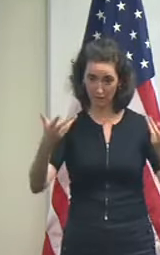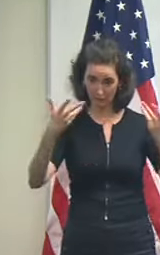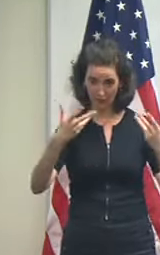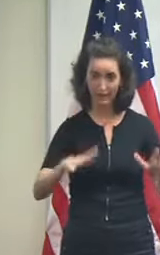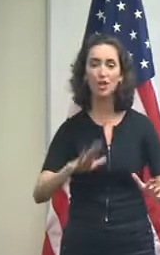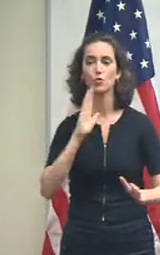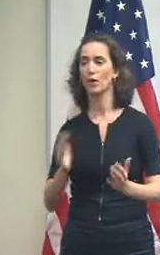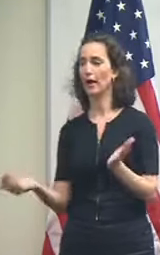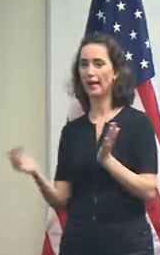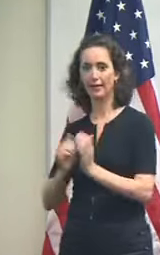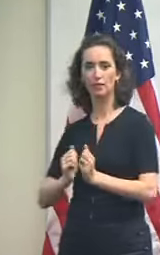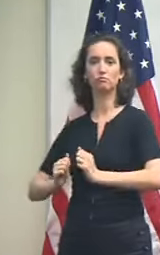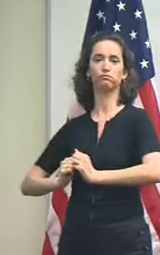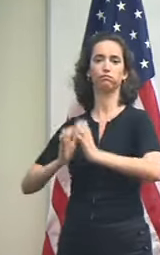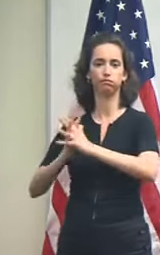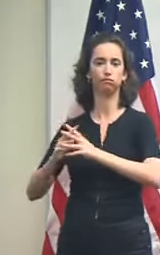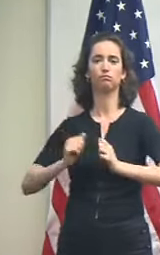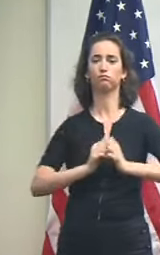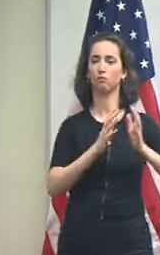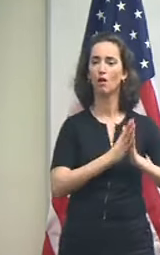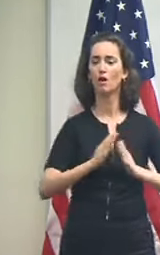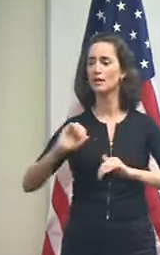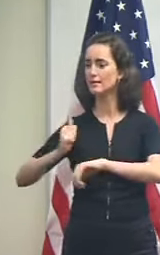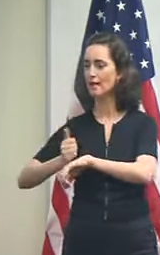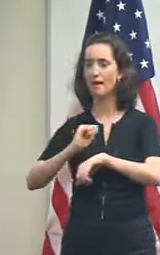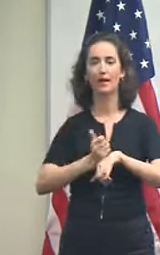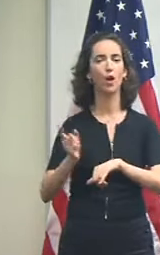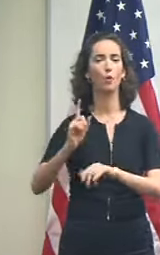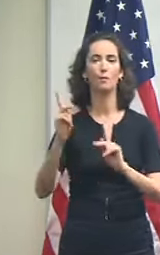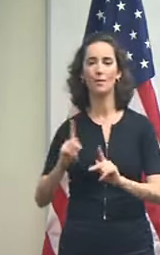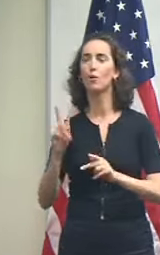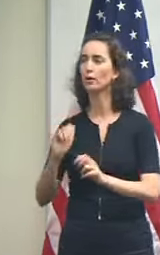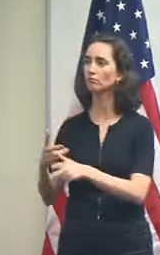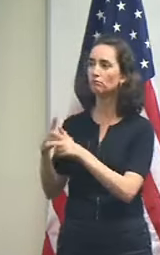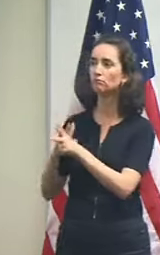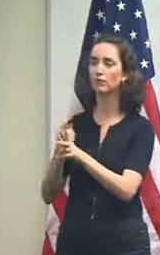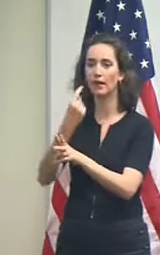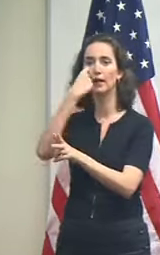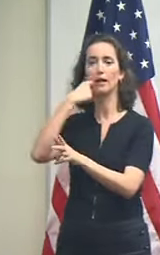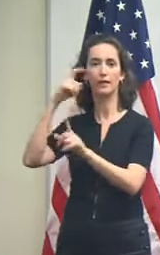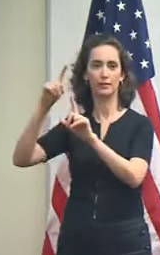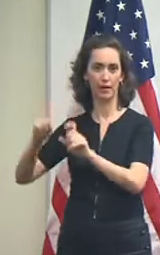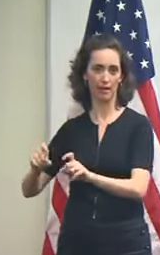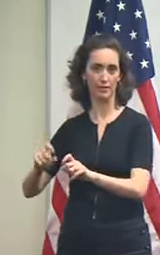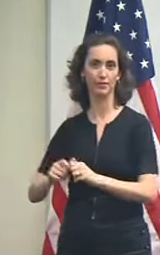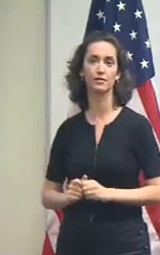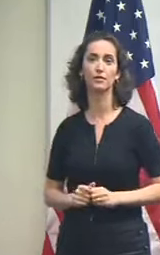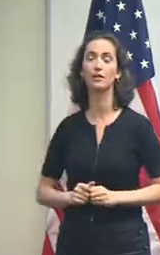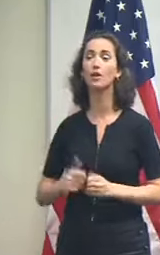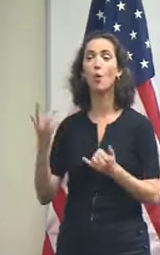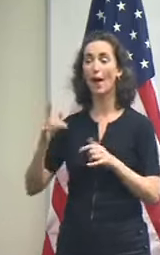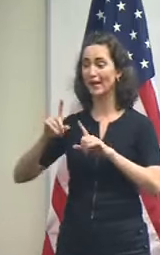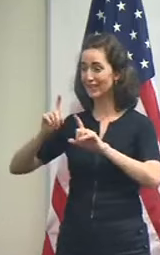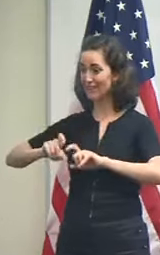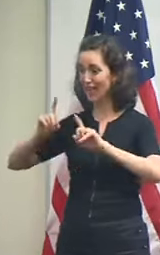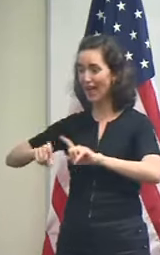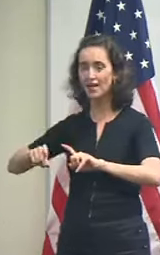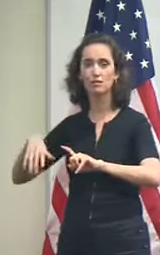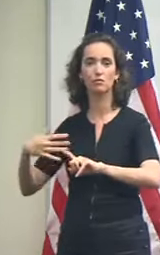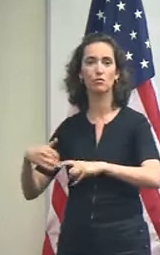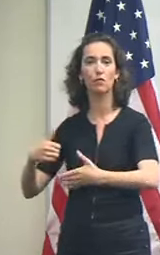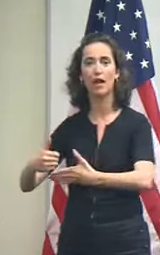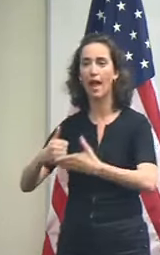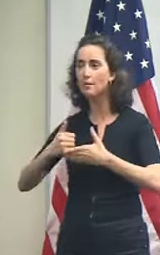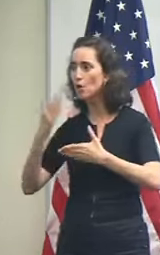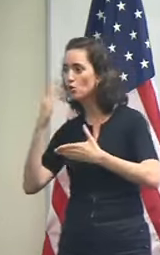passes through and it's safe to do that. We always hate to lose our testing momentum because that gives us the